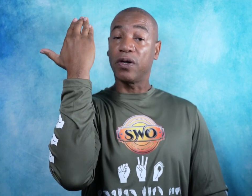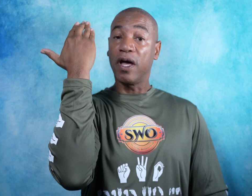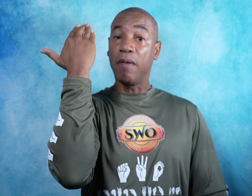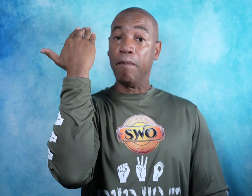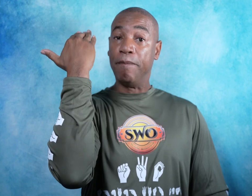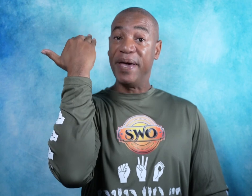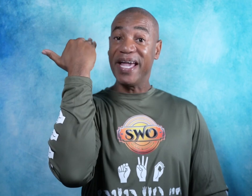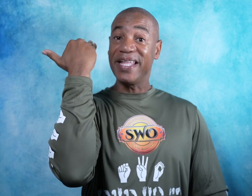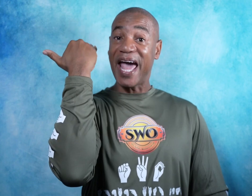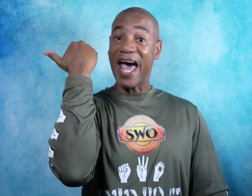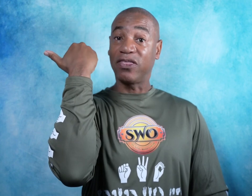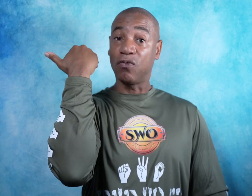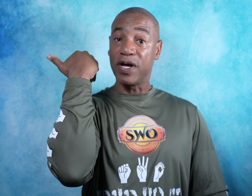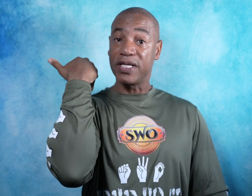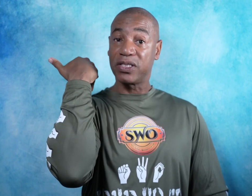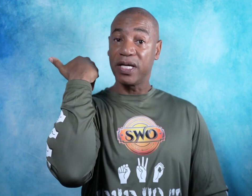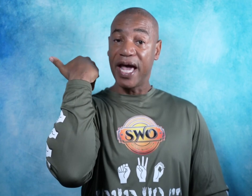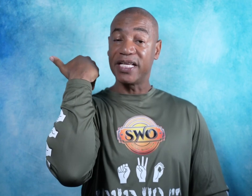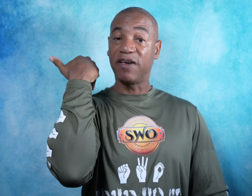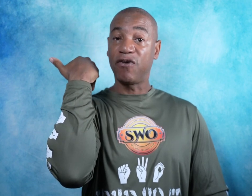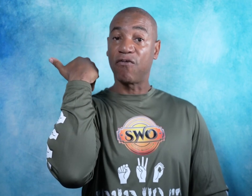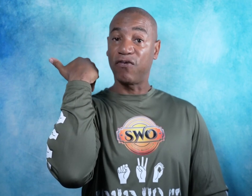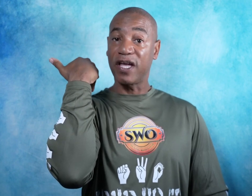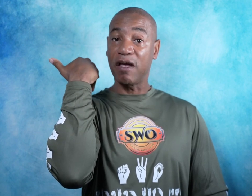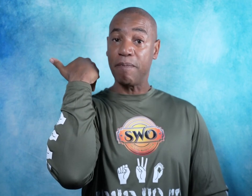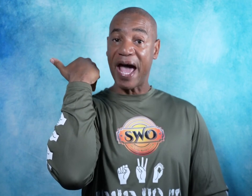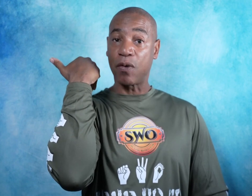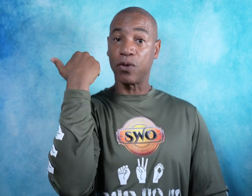bend at the wrist as if you're flicking backwards.